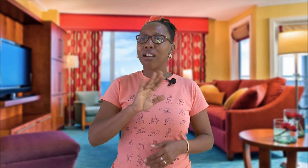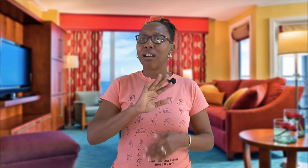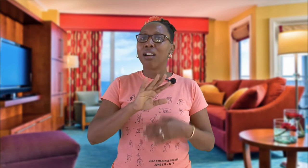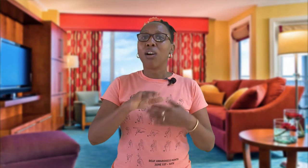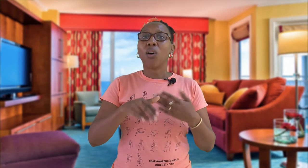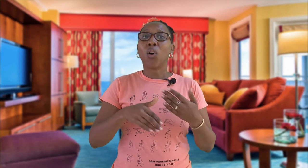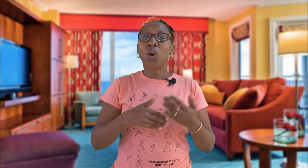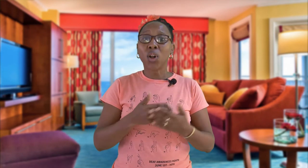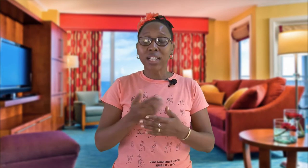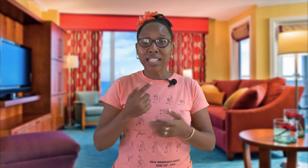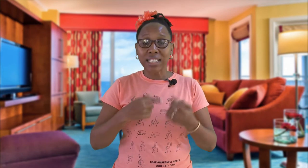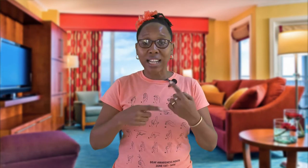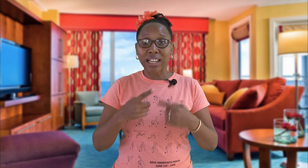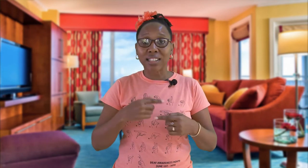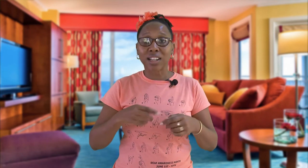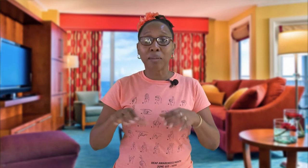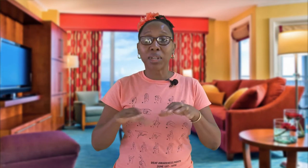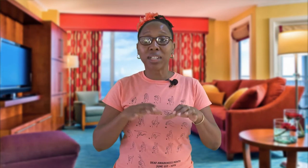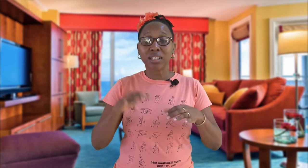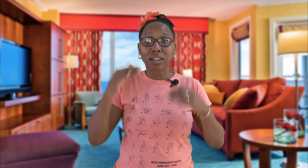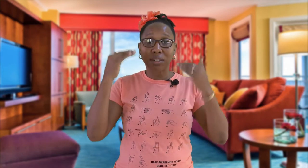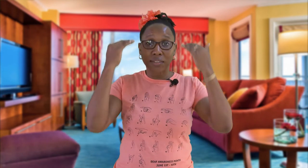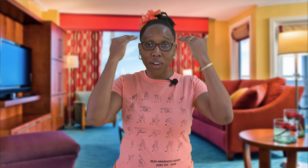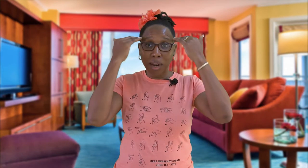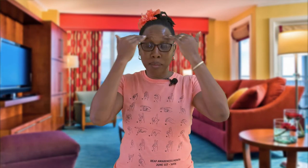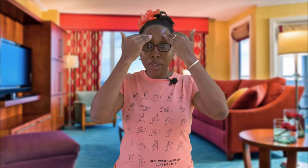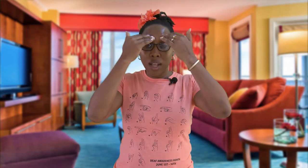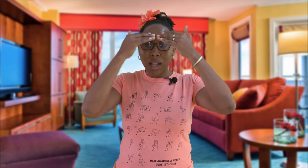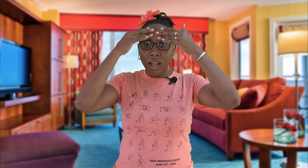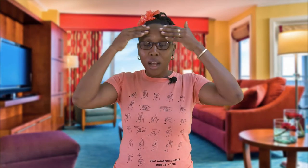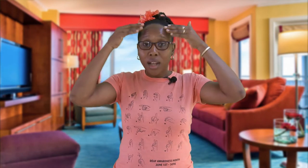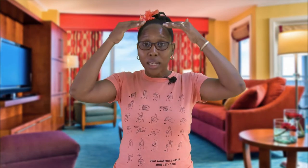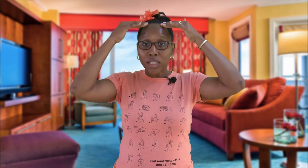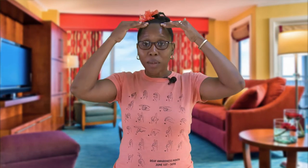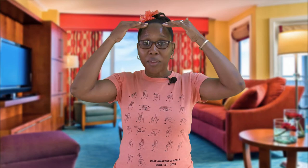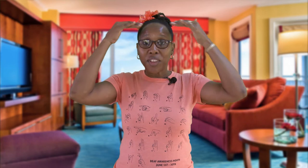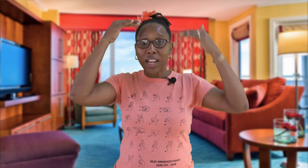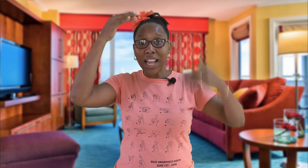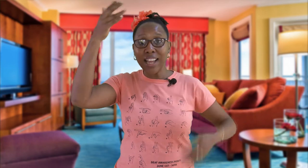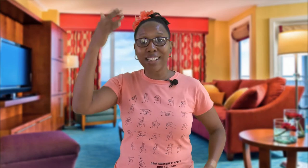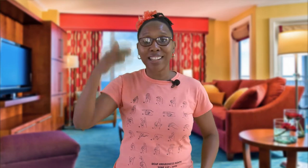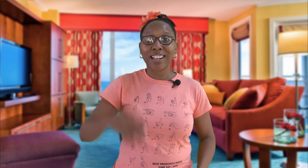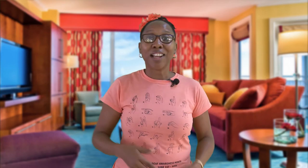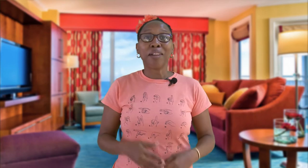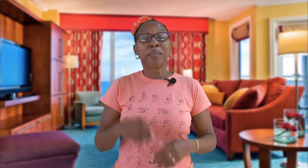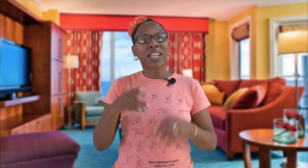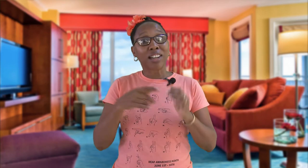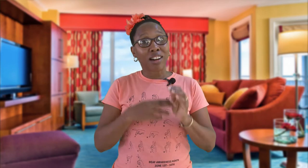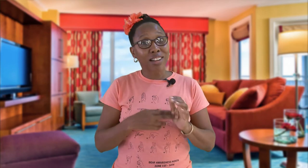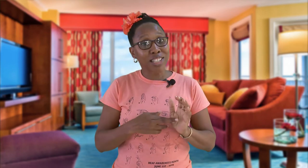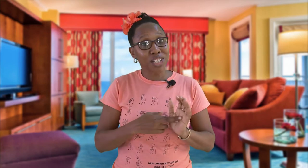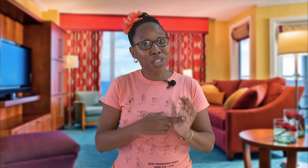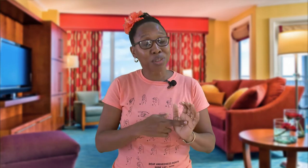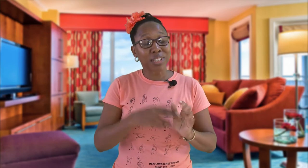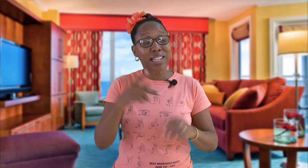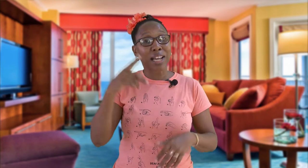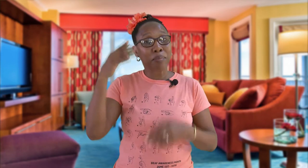all these signs are being done from the top of your head because it shows their